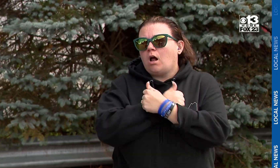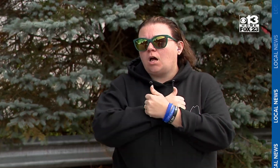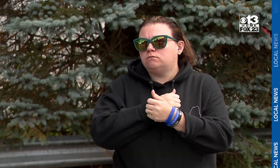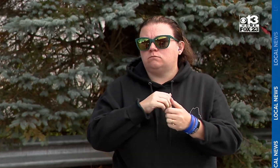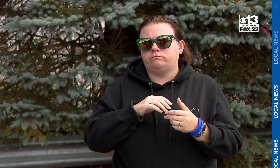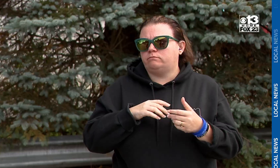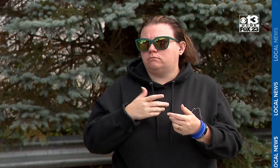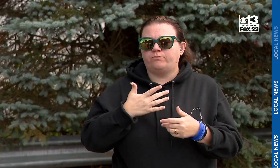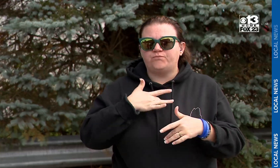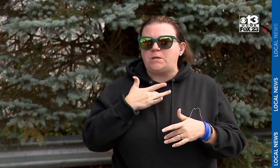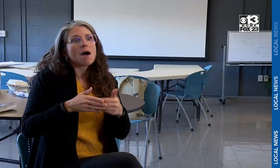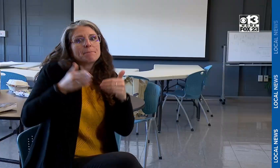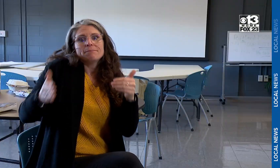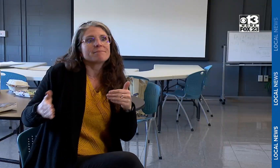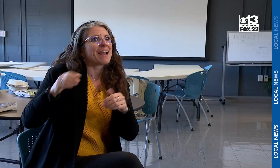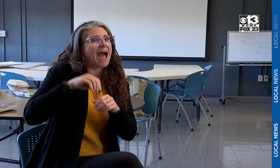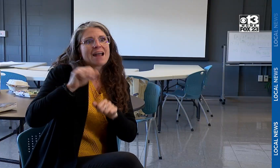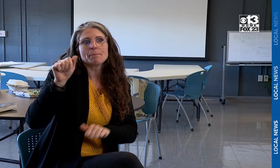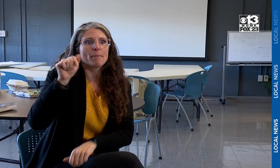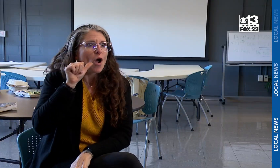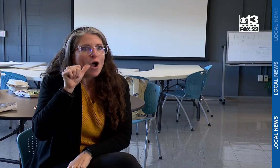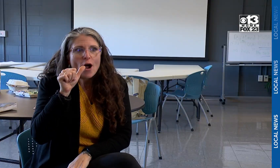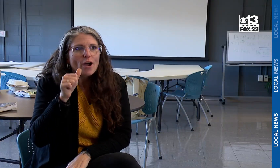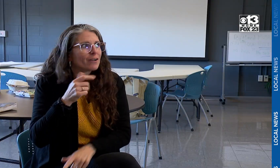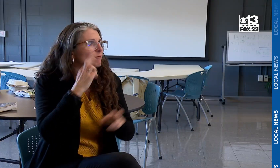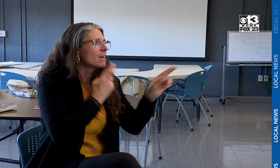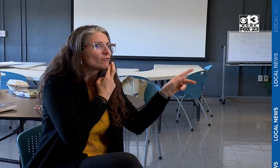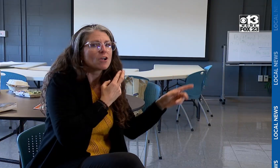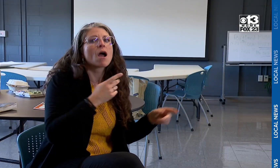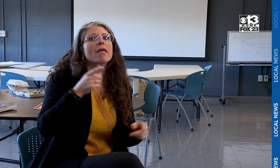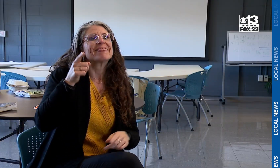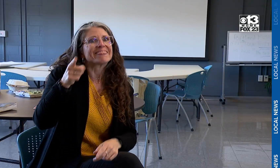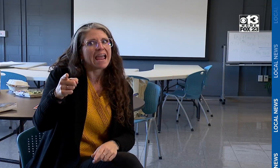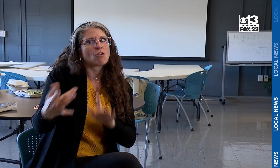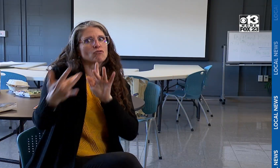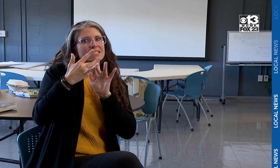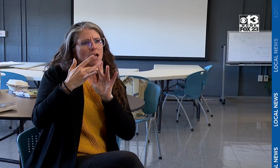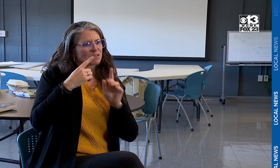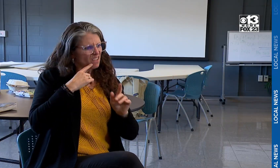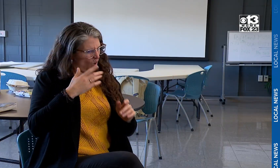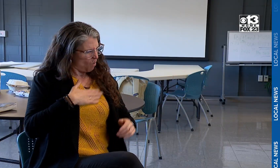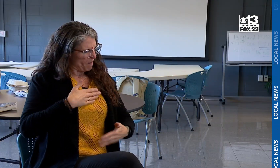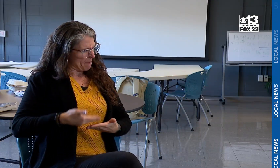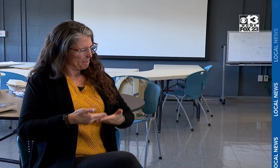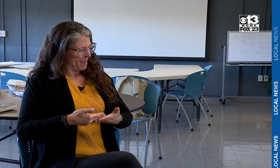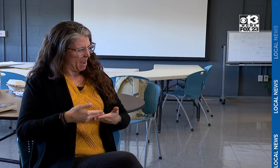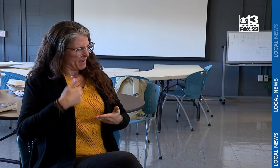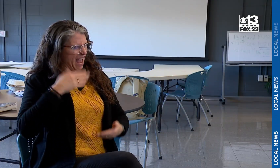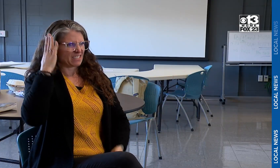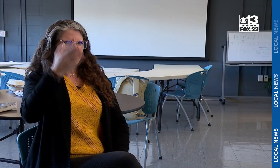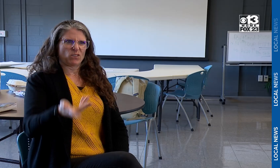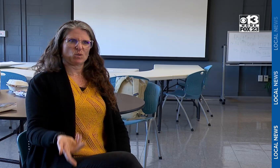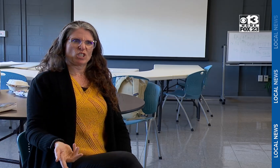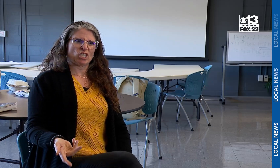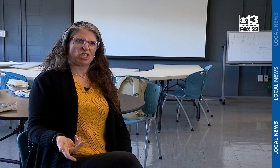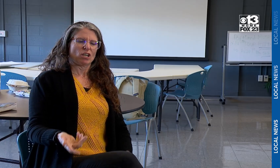sharing that love and support. You know, they see us in a restaurant, in a bar. They can reach out and say, you know, my baby is deaf. They can be like you. They have a future.